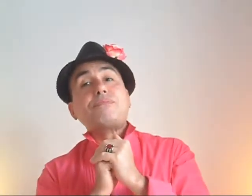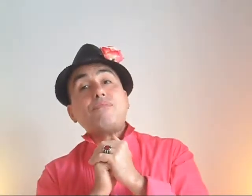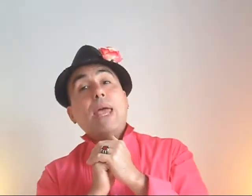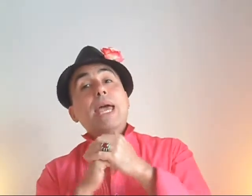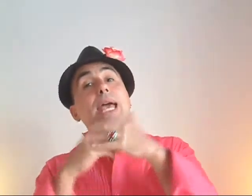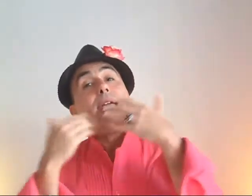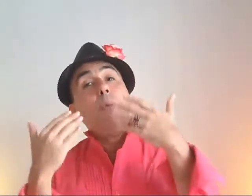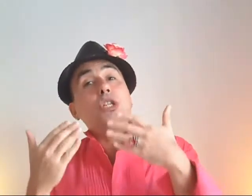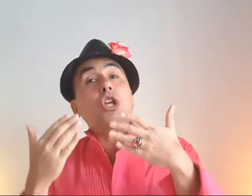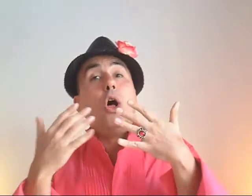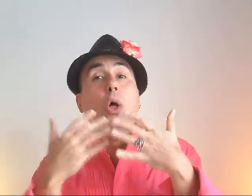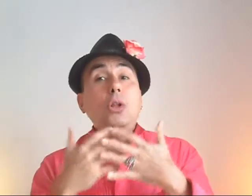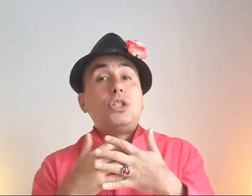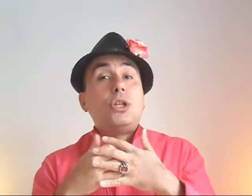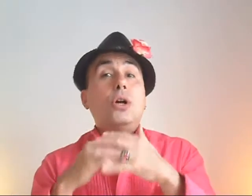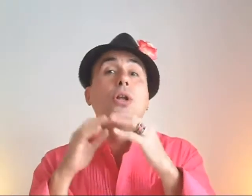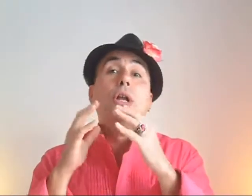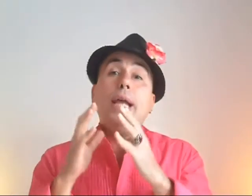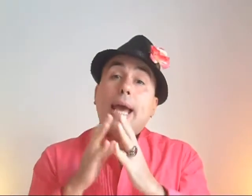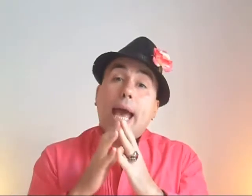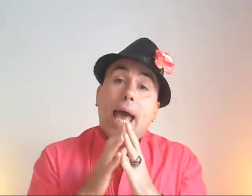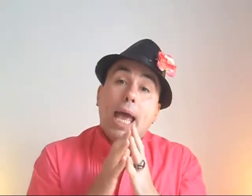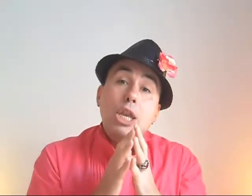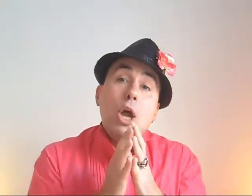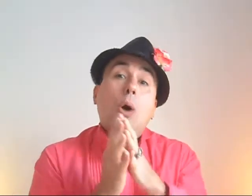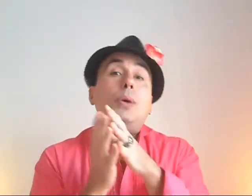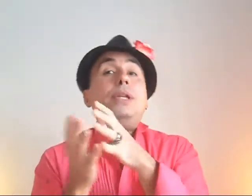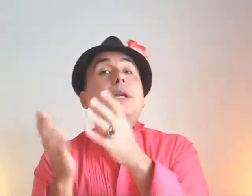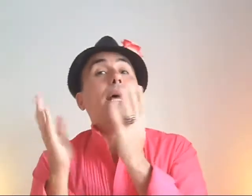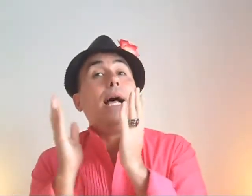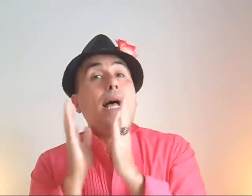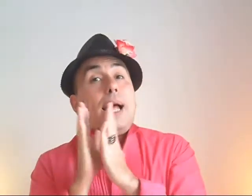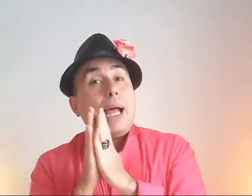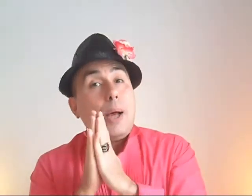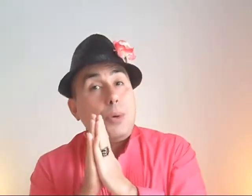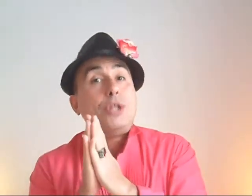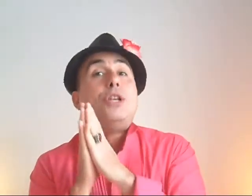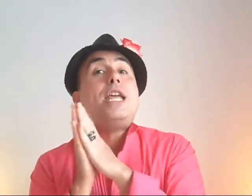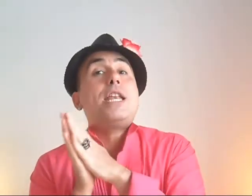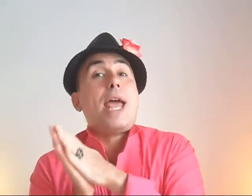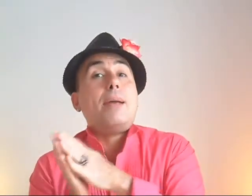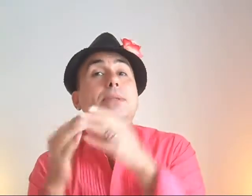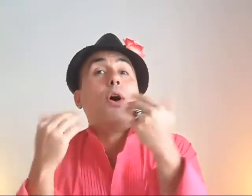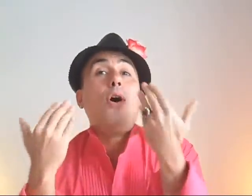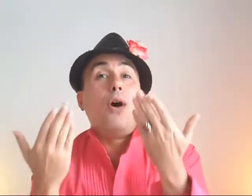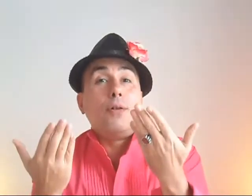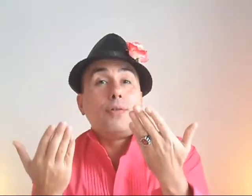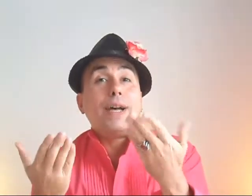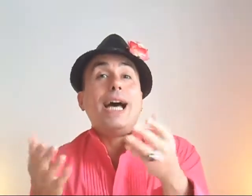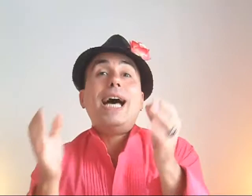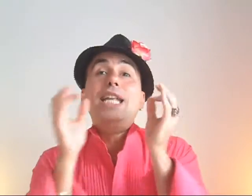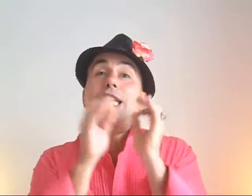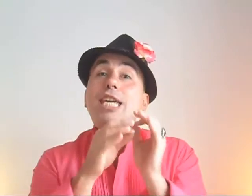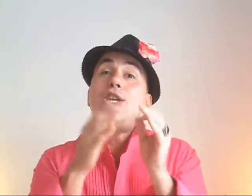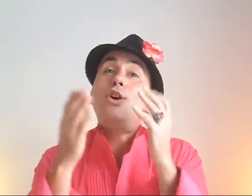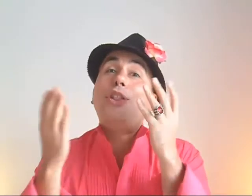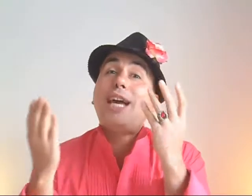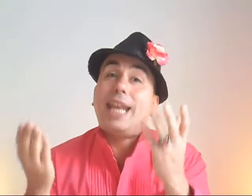He was also known with the nicknames of Niño de